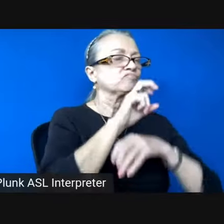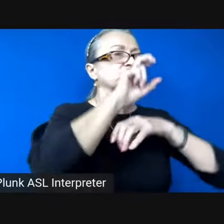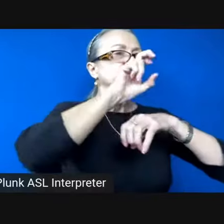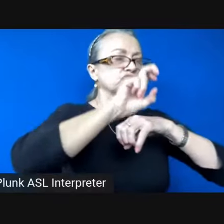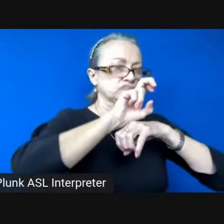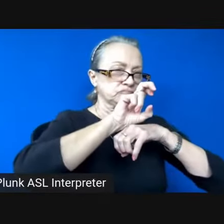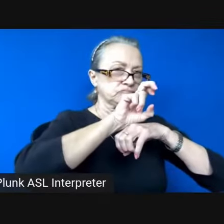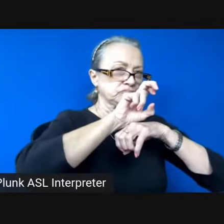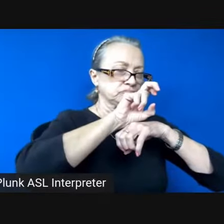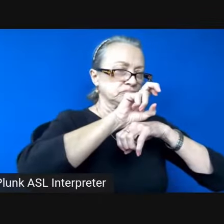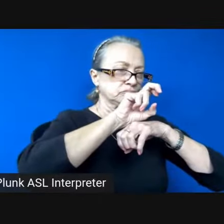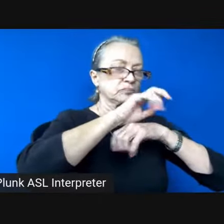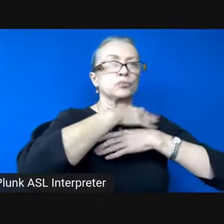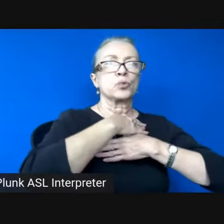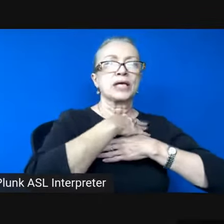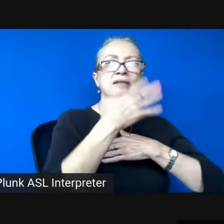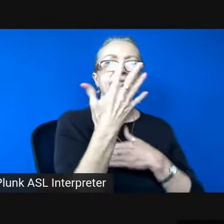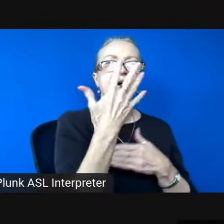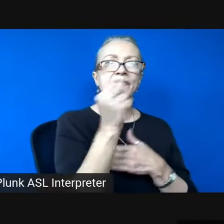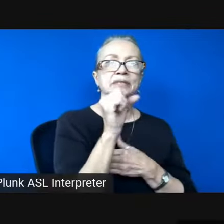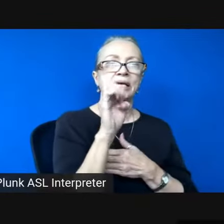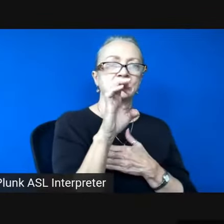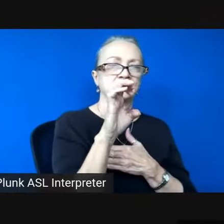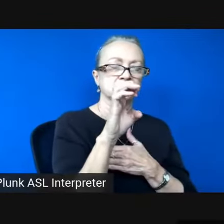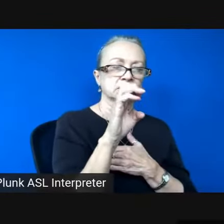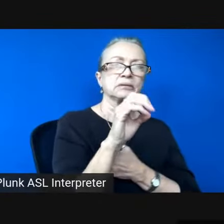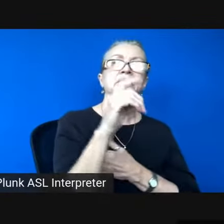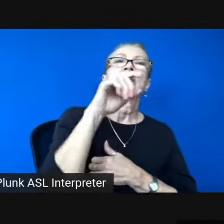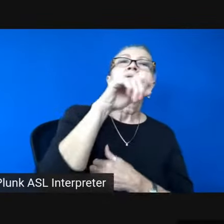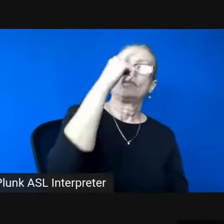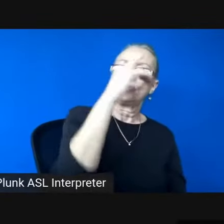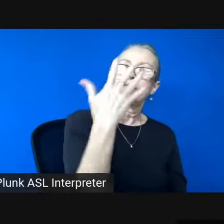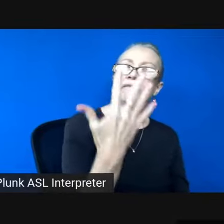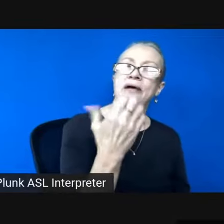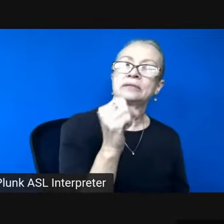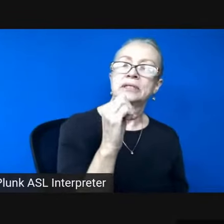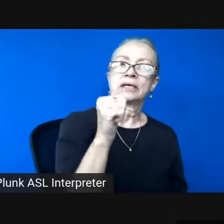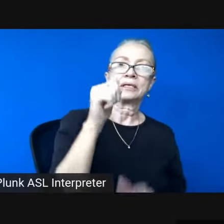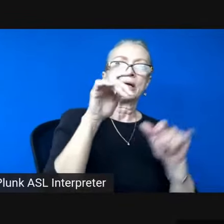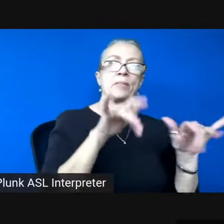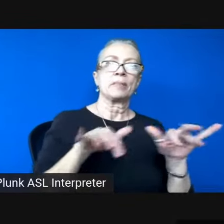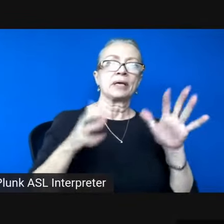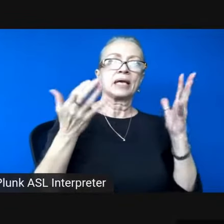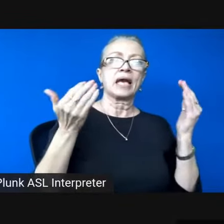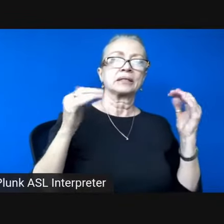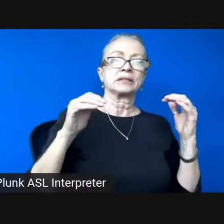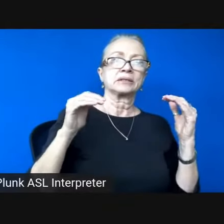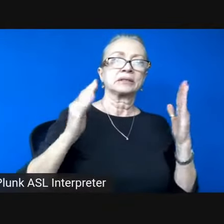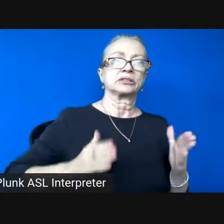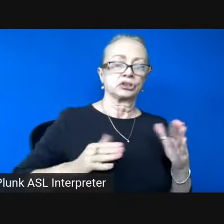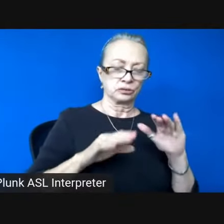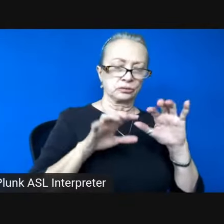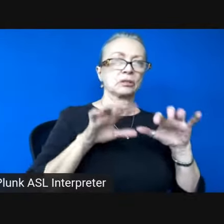for five seconds for five seconds a pianist lowers his head